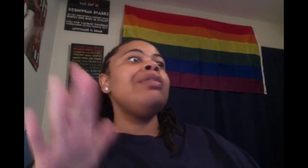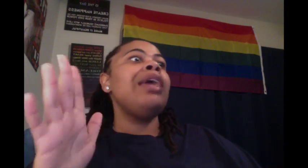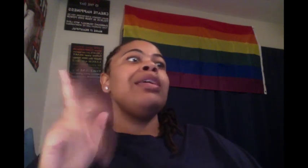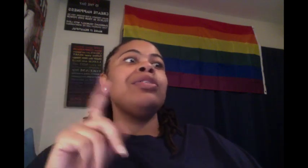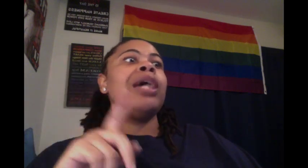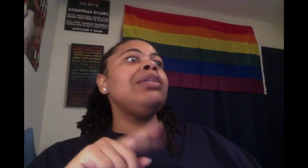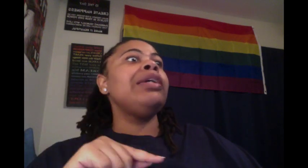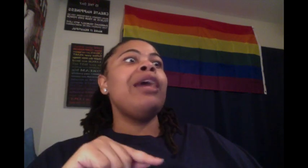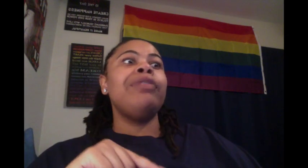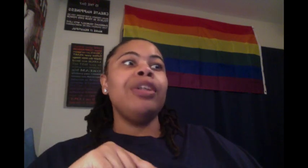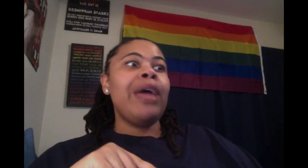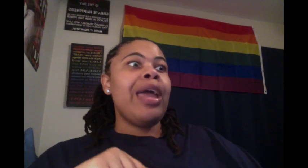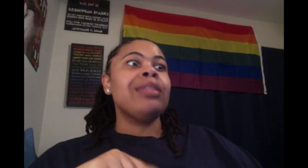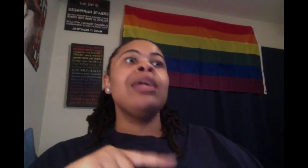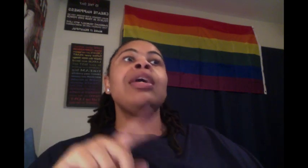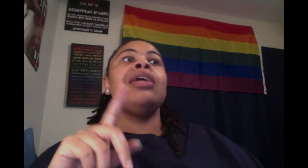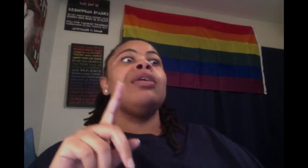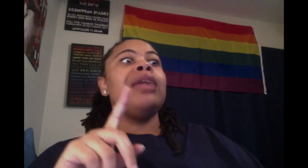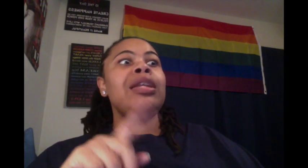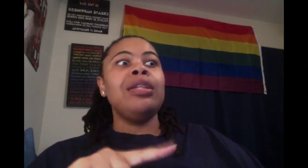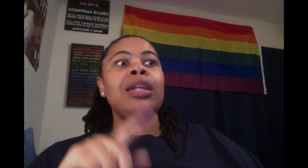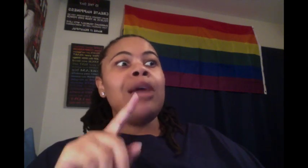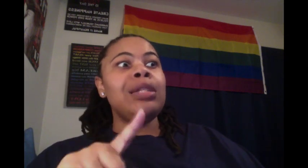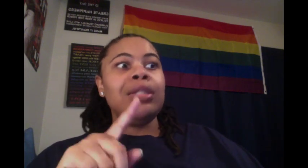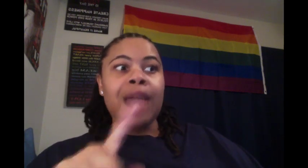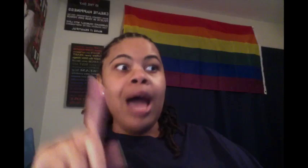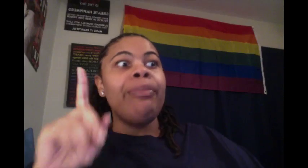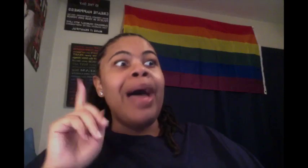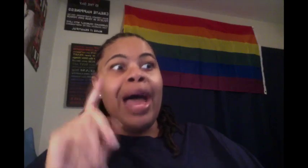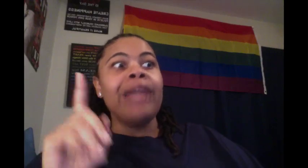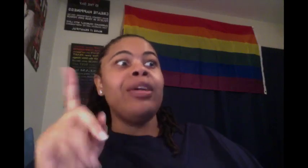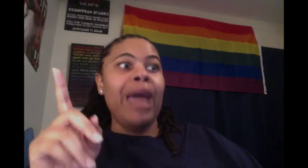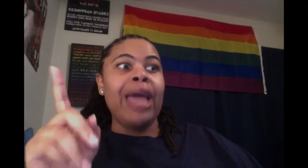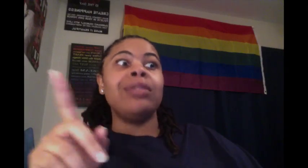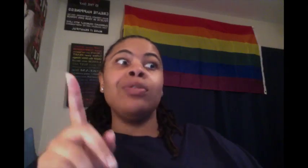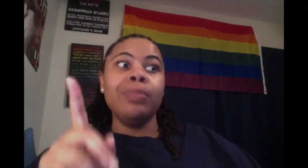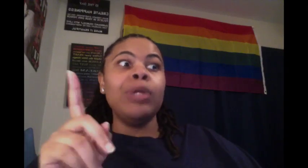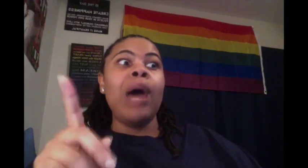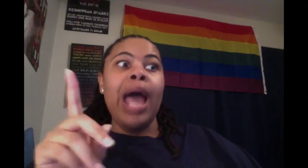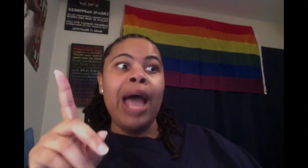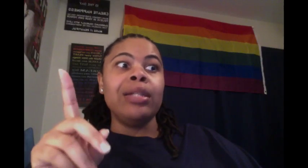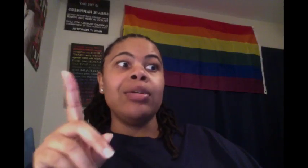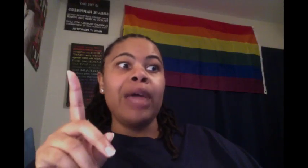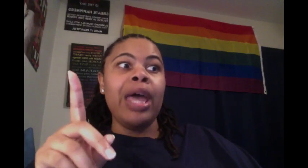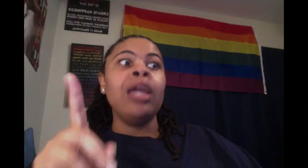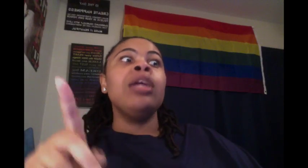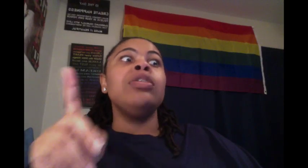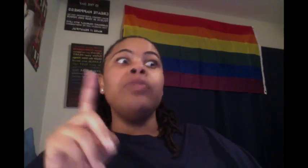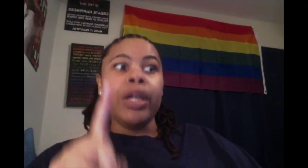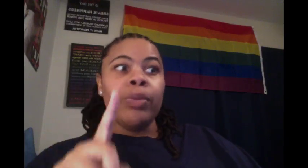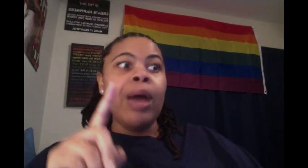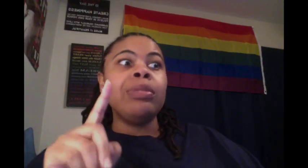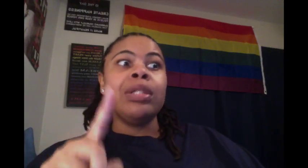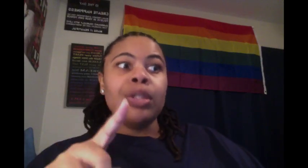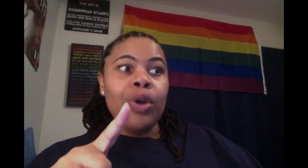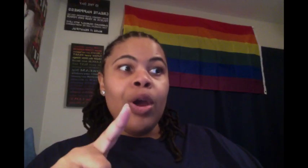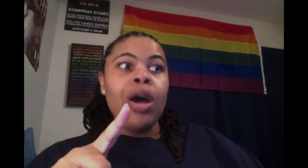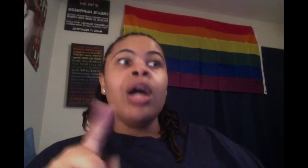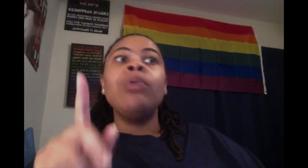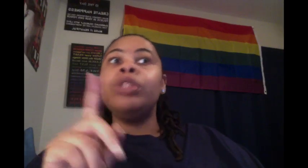daddy is trying to look out for your ass. And your daddy done lost his job behind your ass, to be quite honest. Okay. You fucking around with this little girl. What